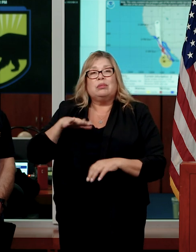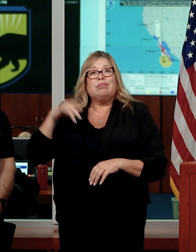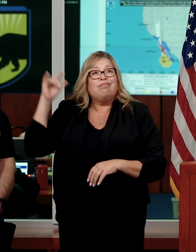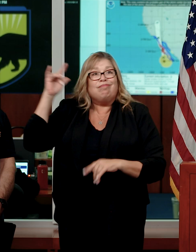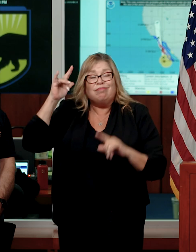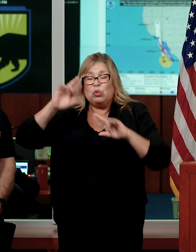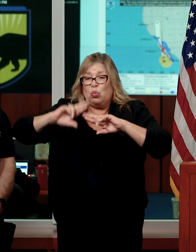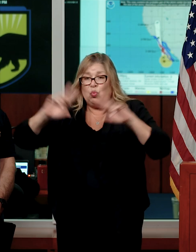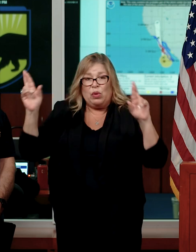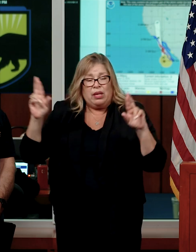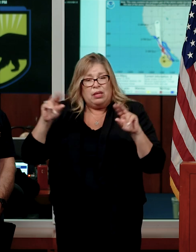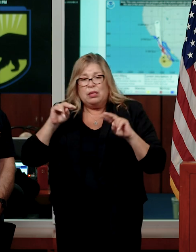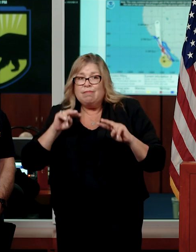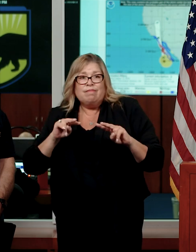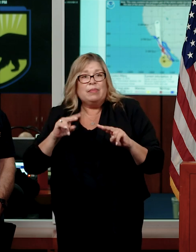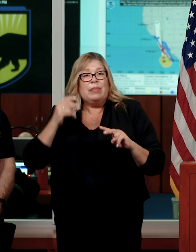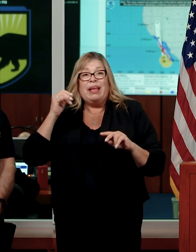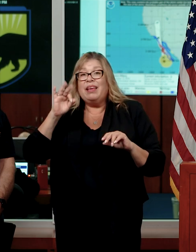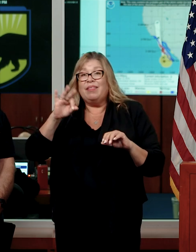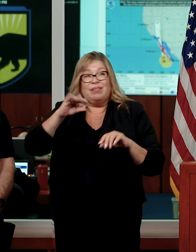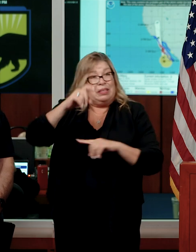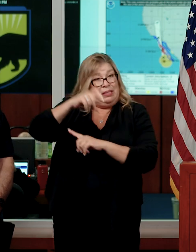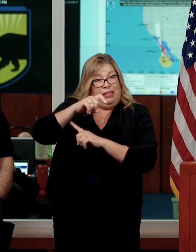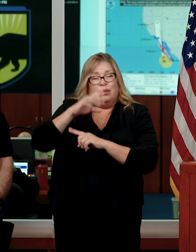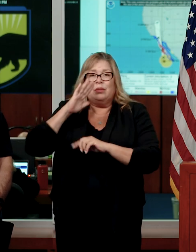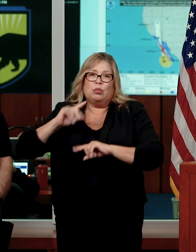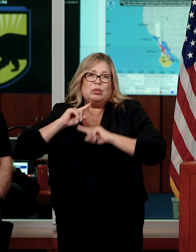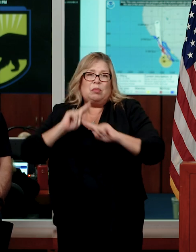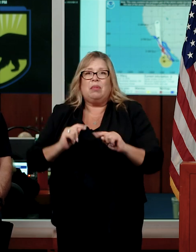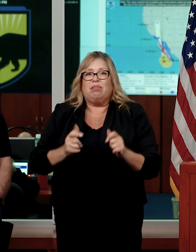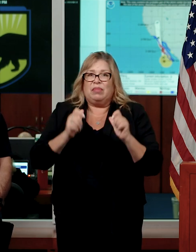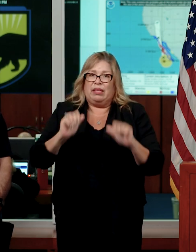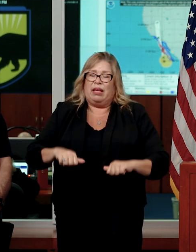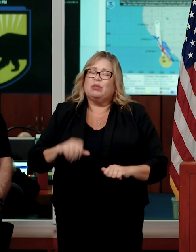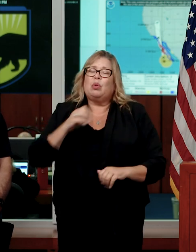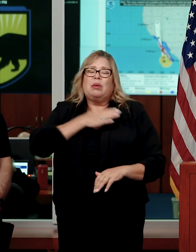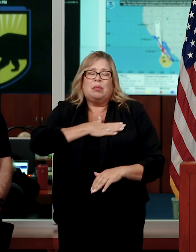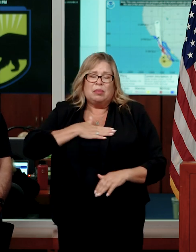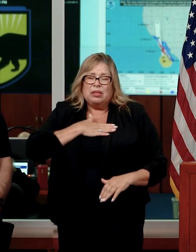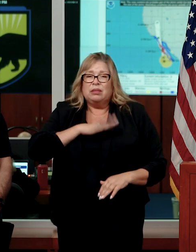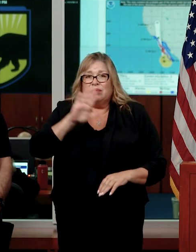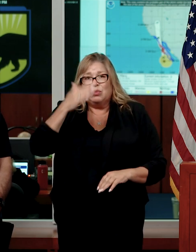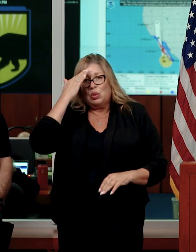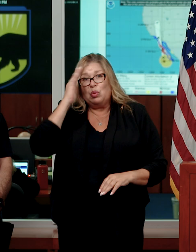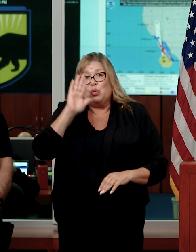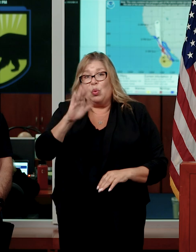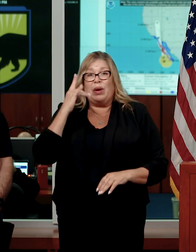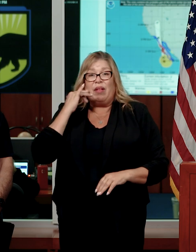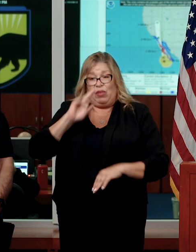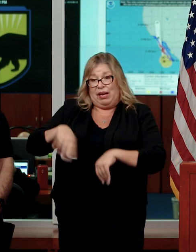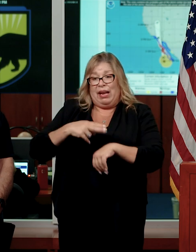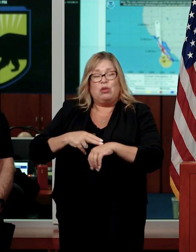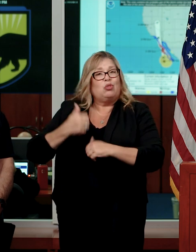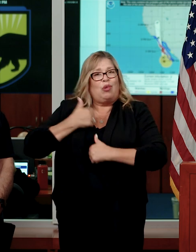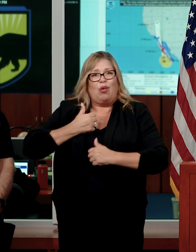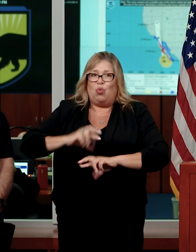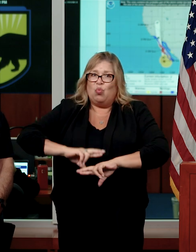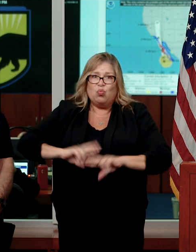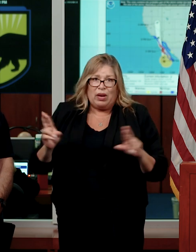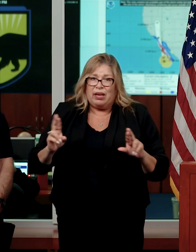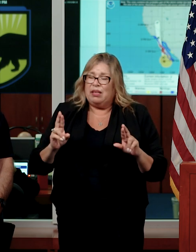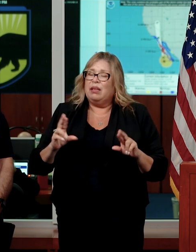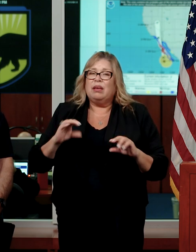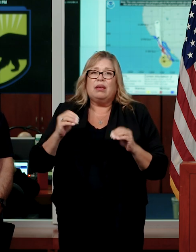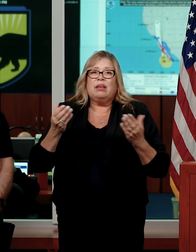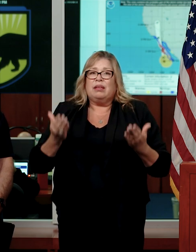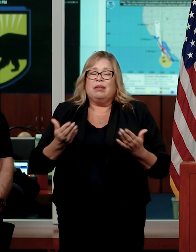standing by and will be prepared to respond as the need arises. So please rest assured that your California National Guard is ready and